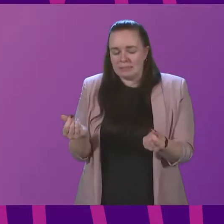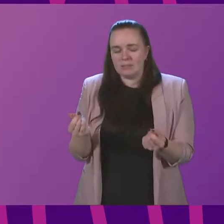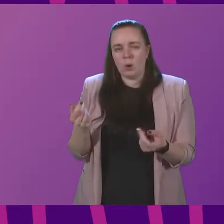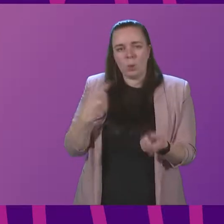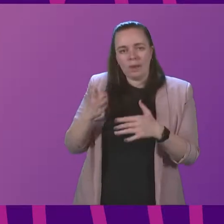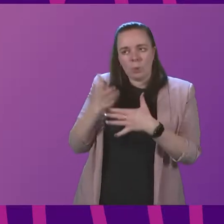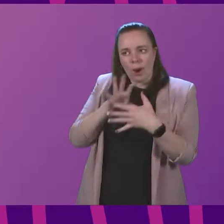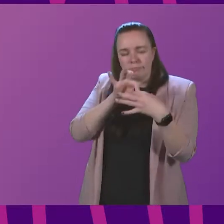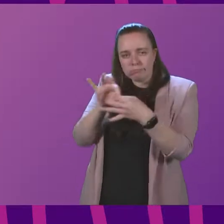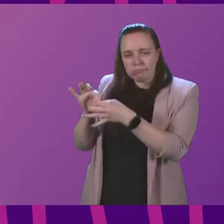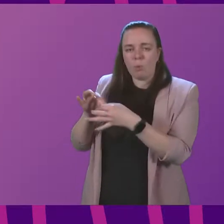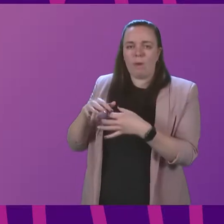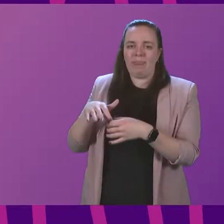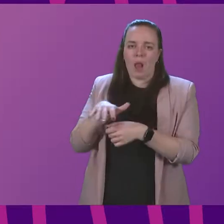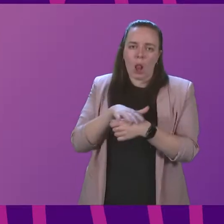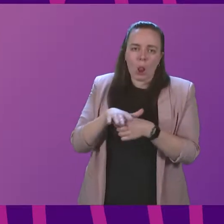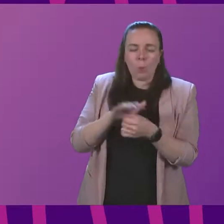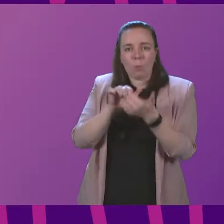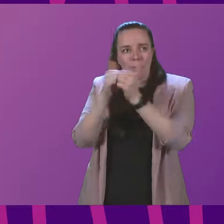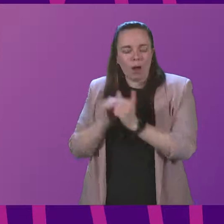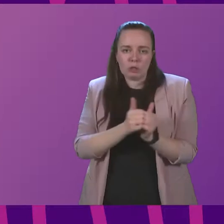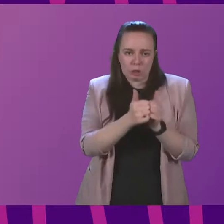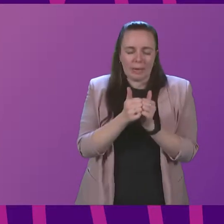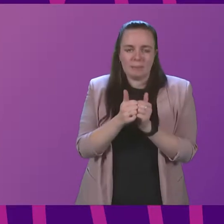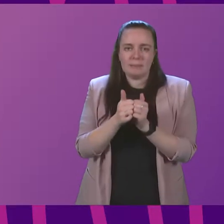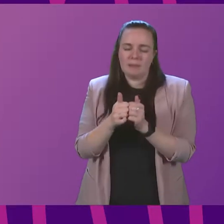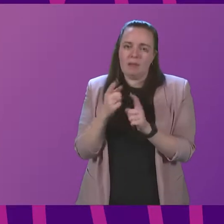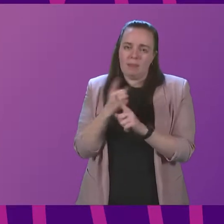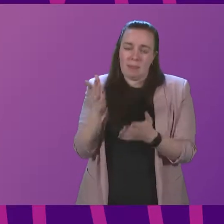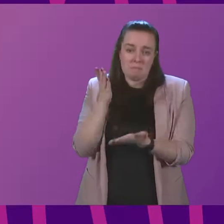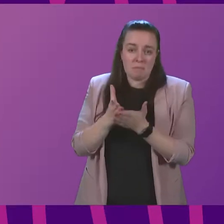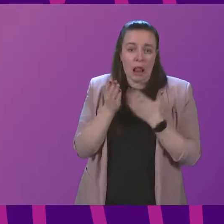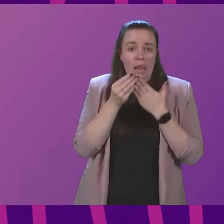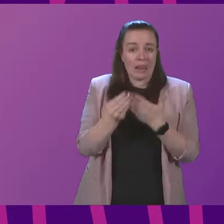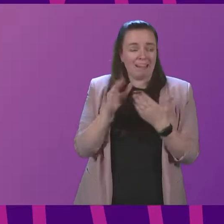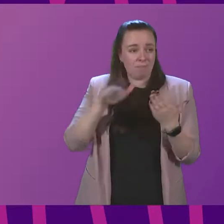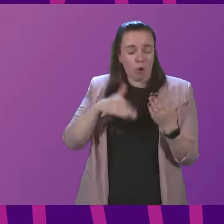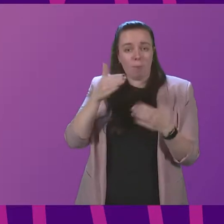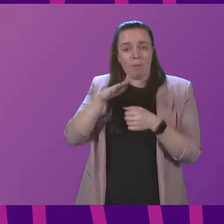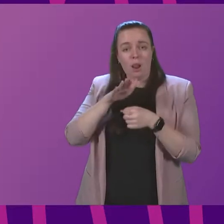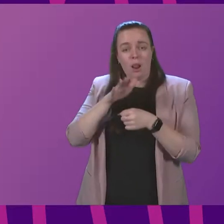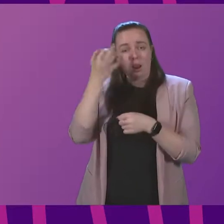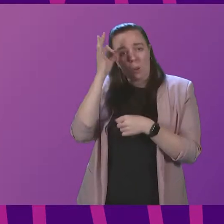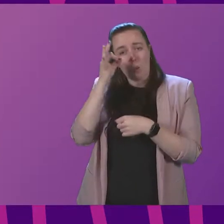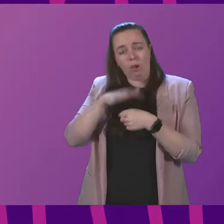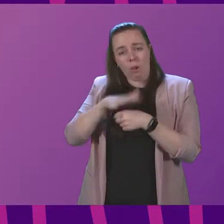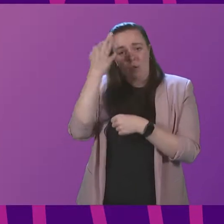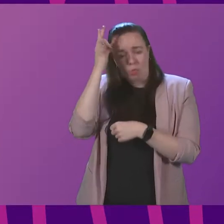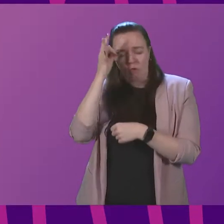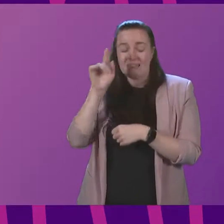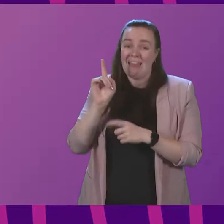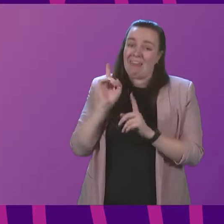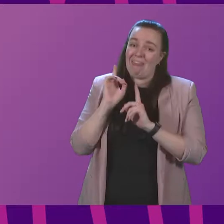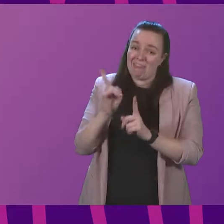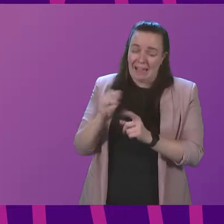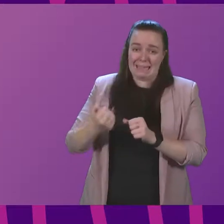work closely with local resilience partnerships who are fundamentally led by local authorities. That is the principle of our